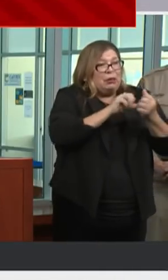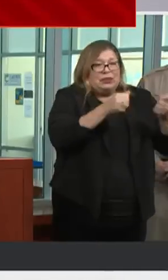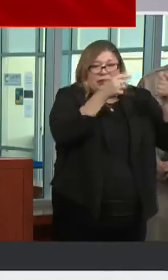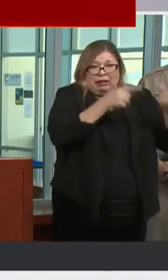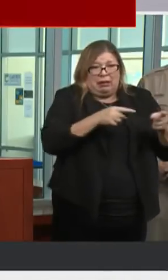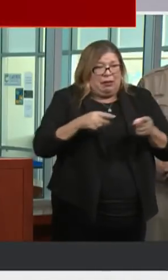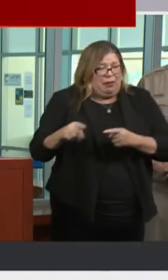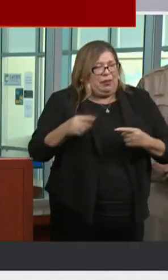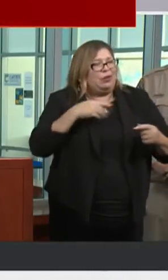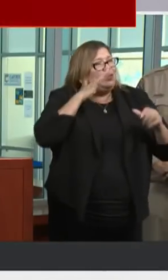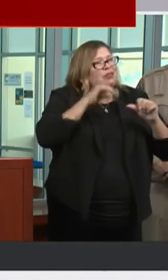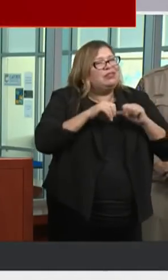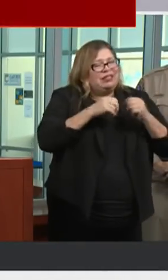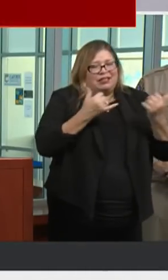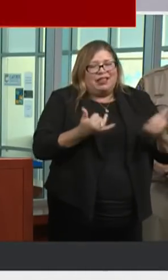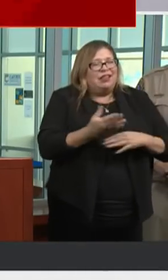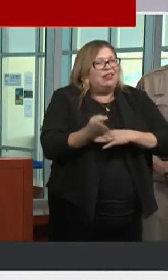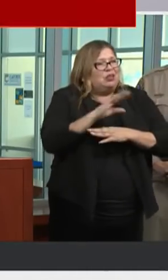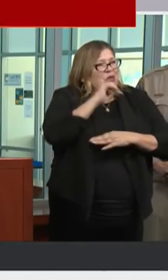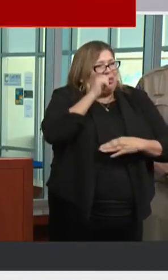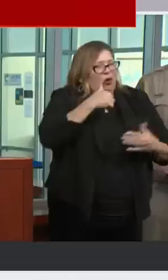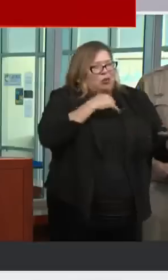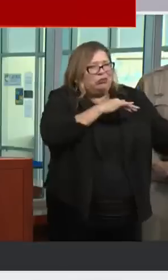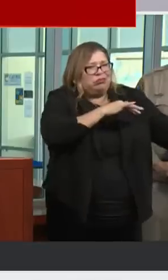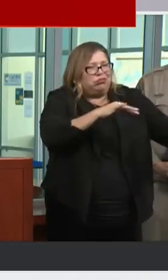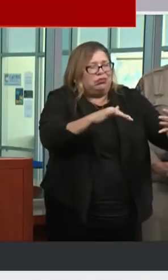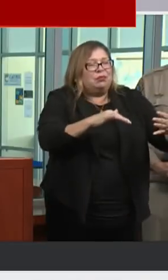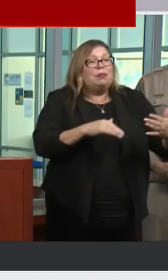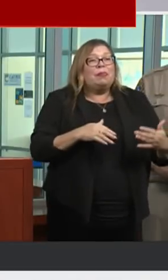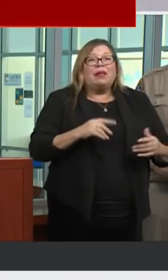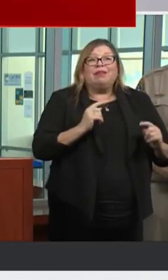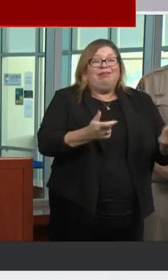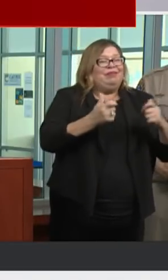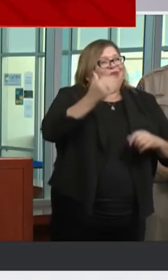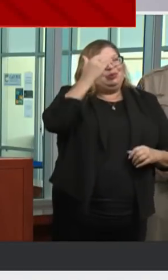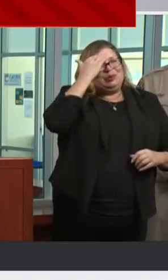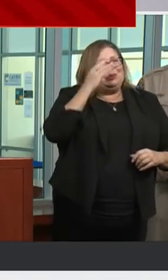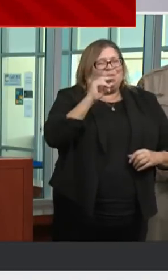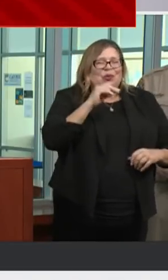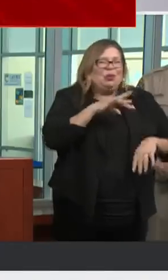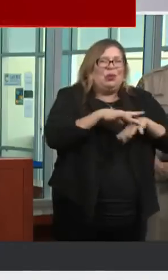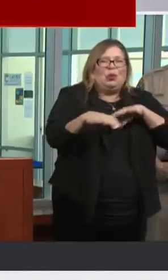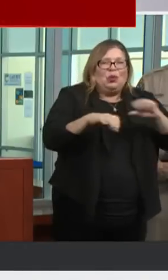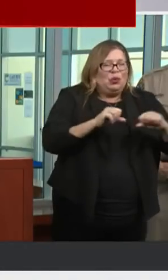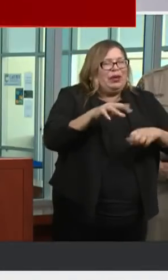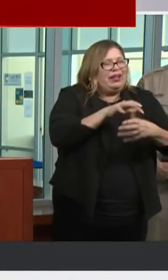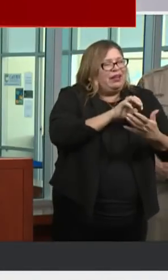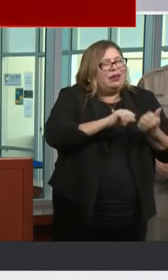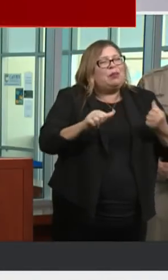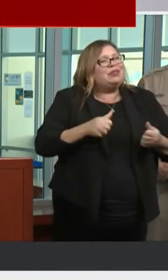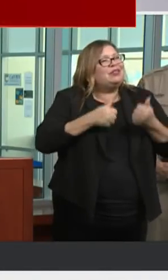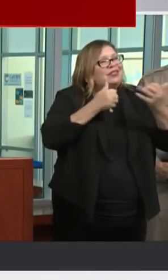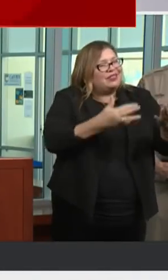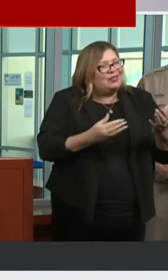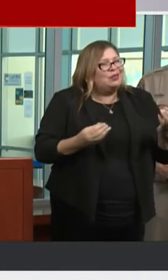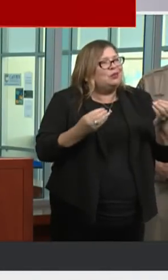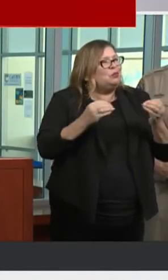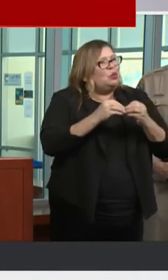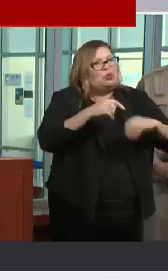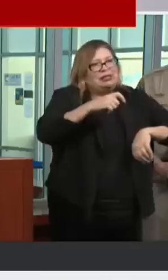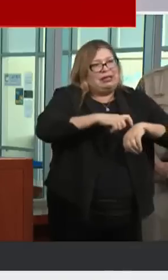next few days. Earthquake damage is always a little bit more difficult to find because you have to get in and understand what the foundations looks like,